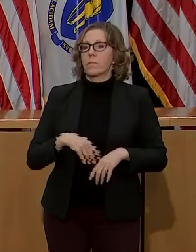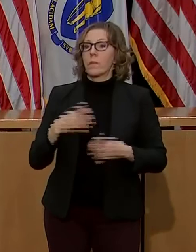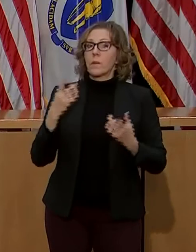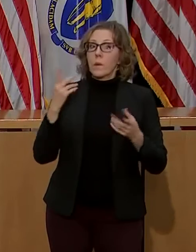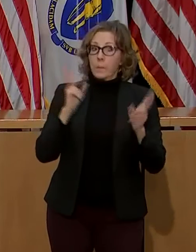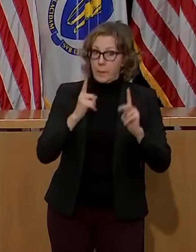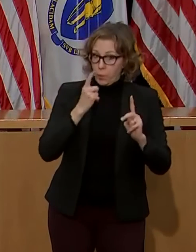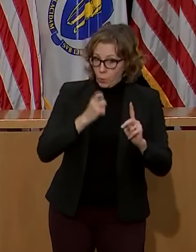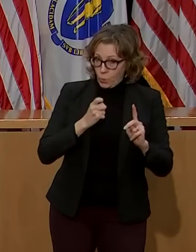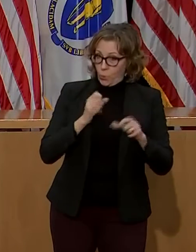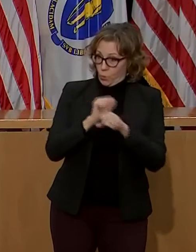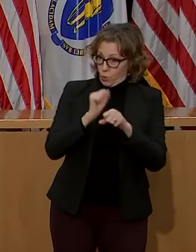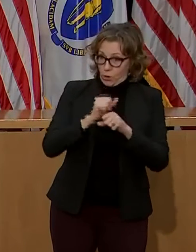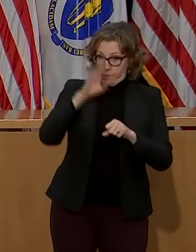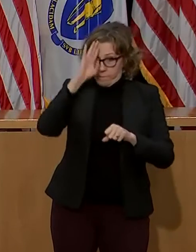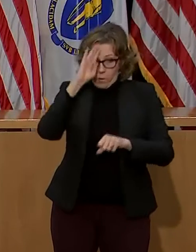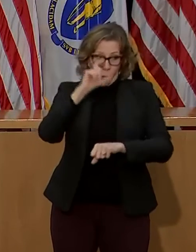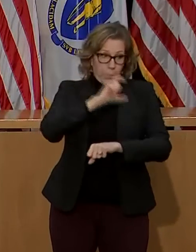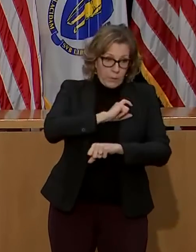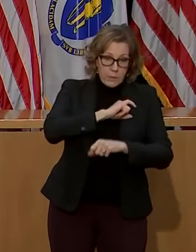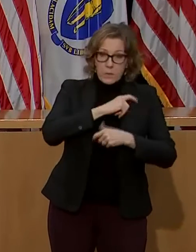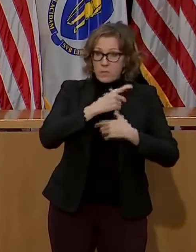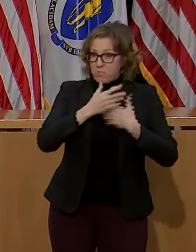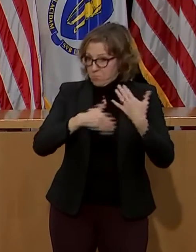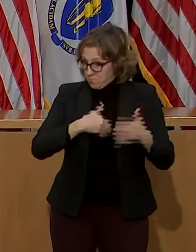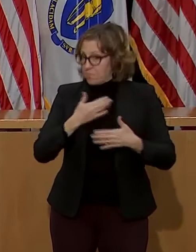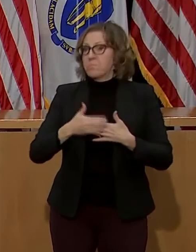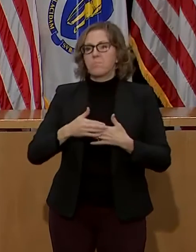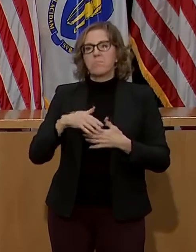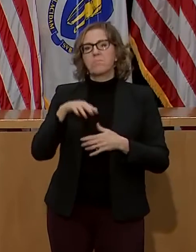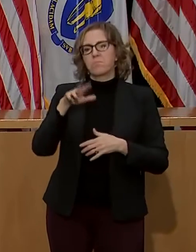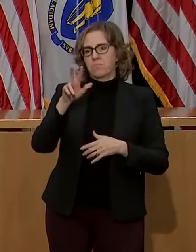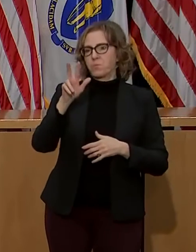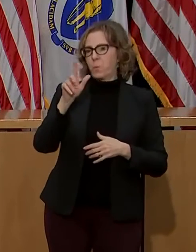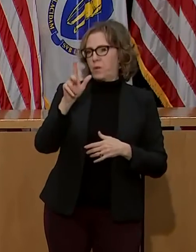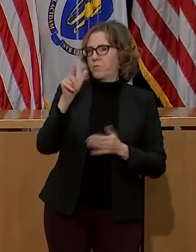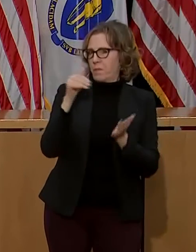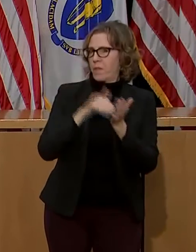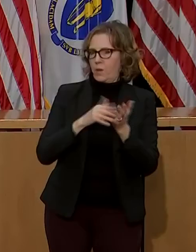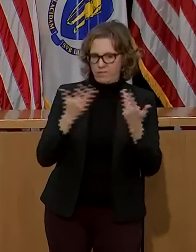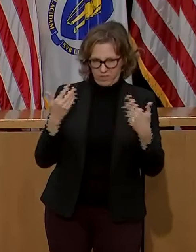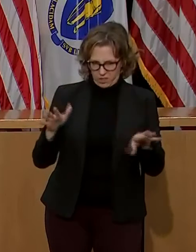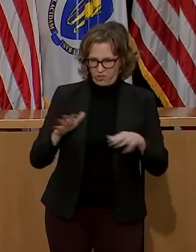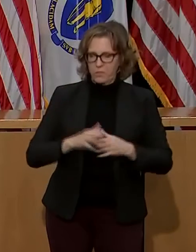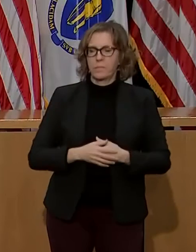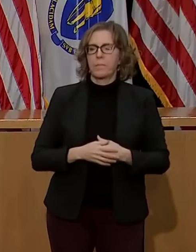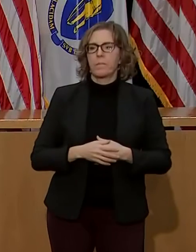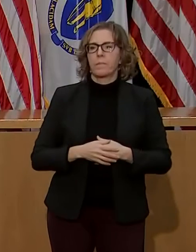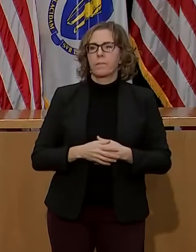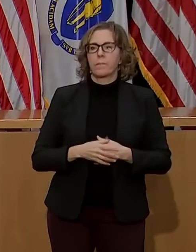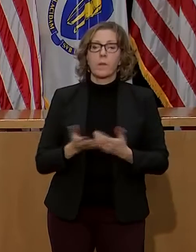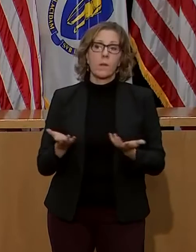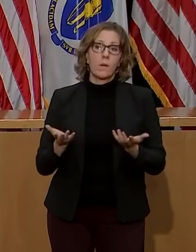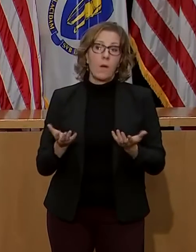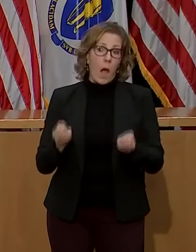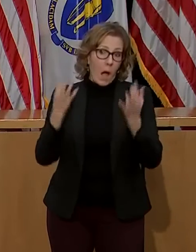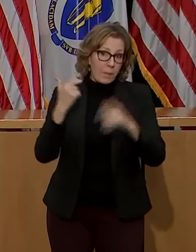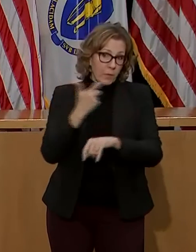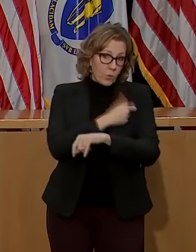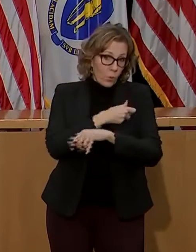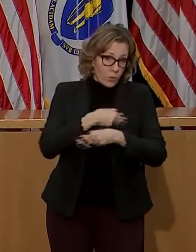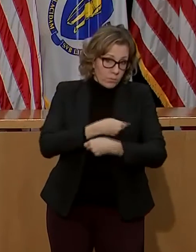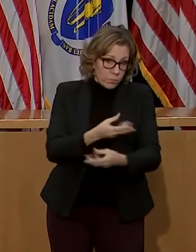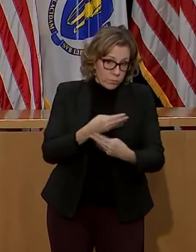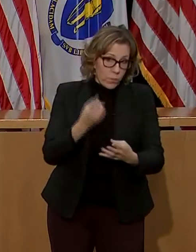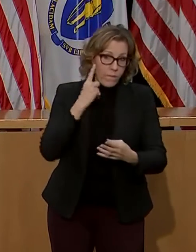have been administered to first responders through vaccination clinics hosted by local boards of health. Over 3,000 doses have been